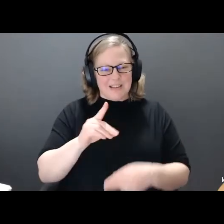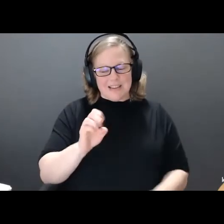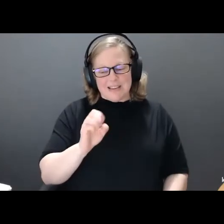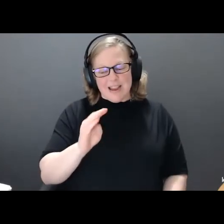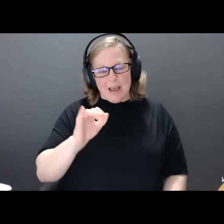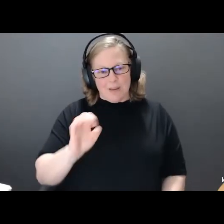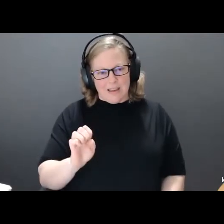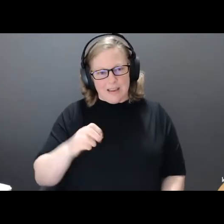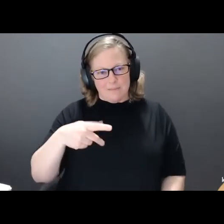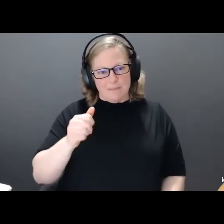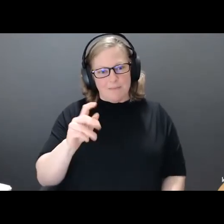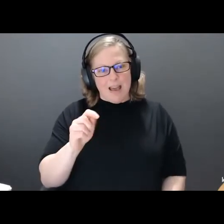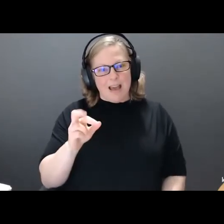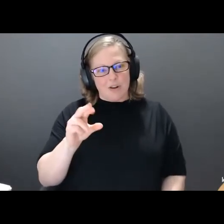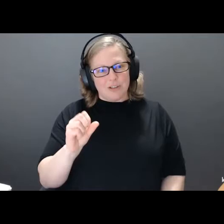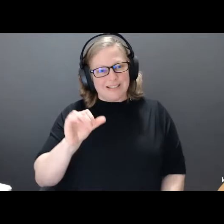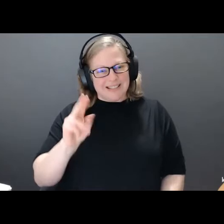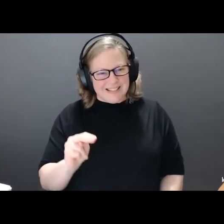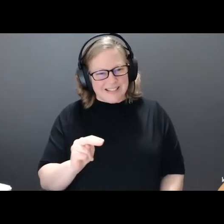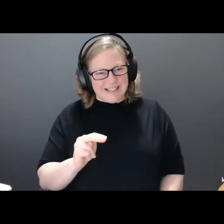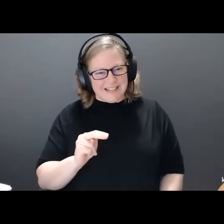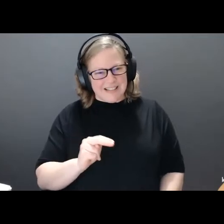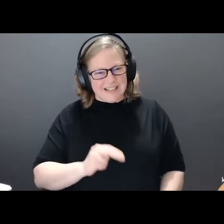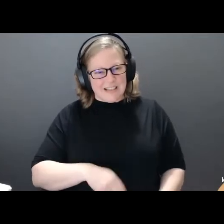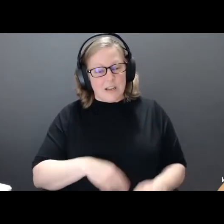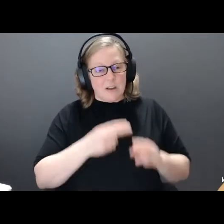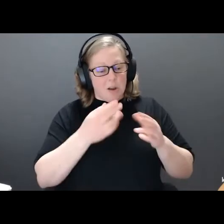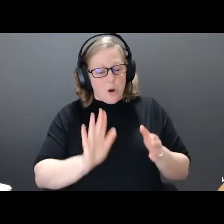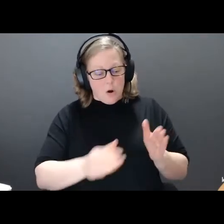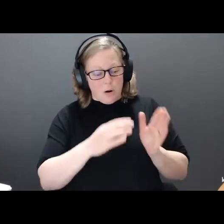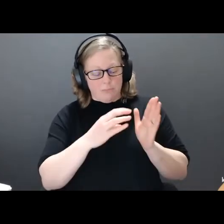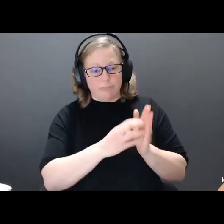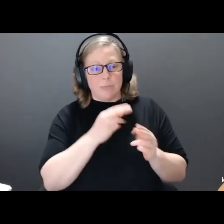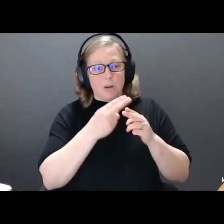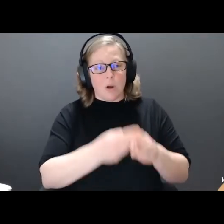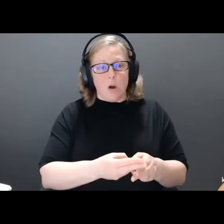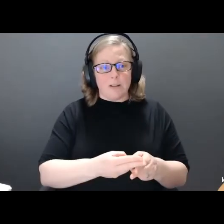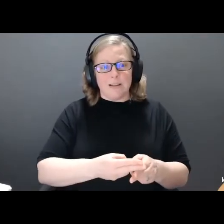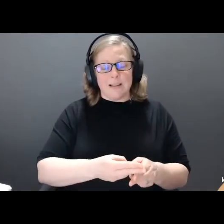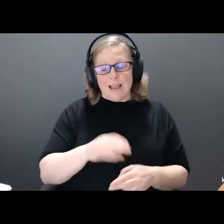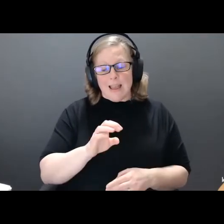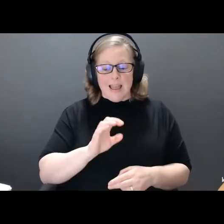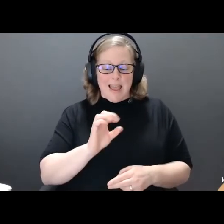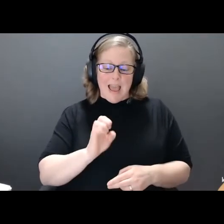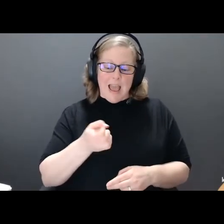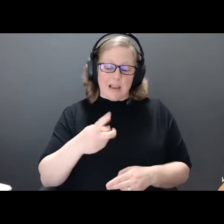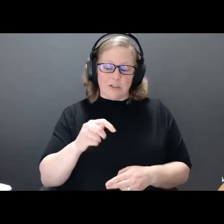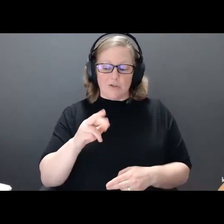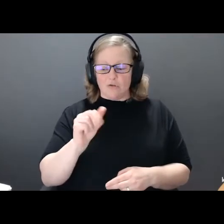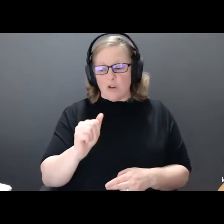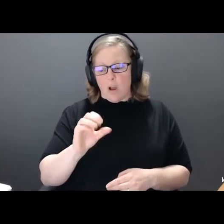she has written a piece called Extraordinary Bodies in an Ordinary World. Debbie?